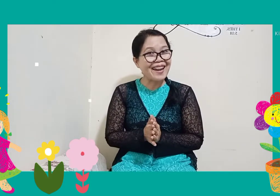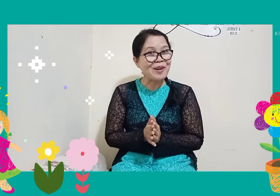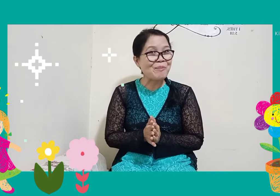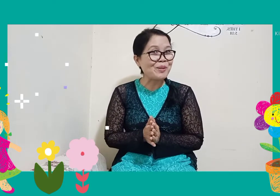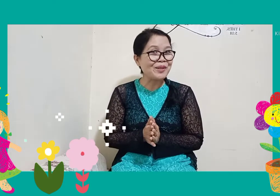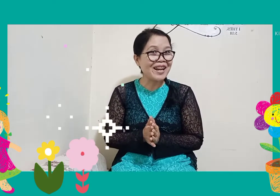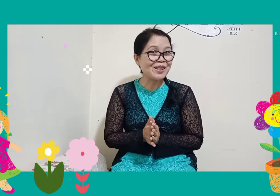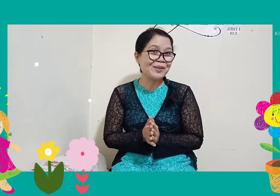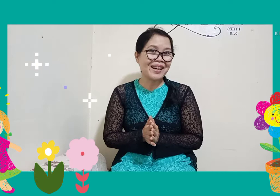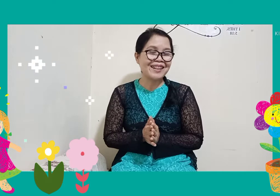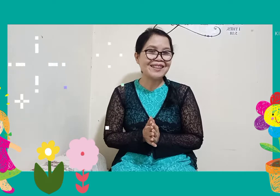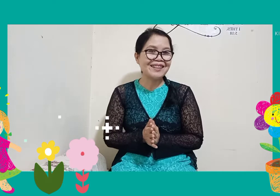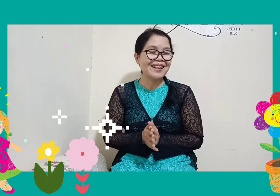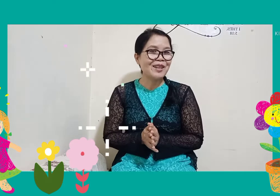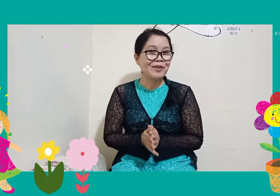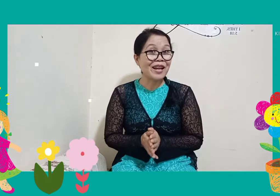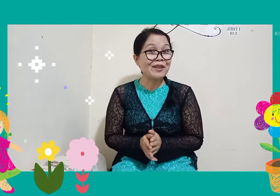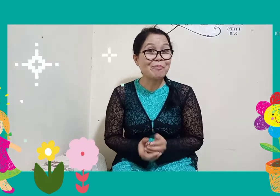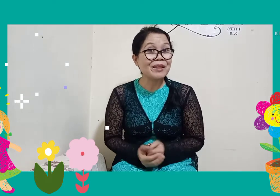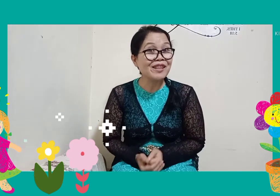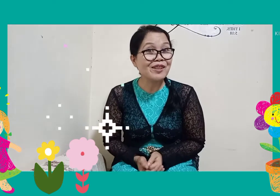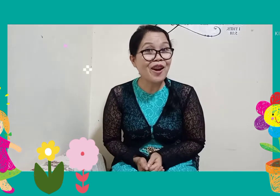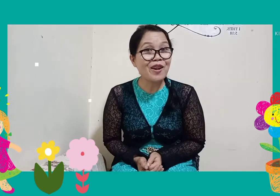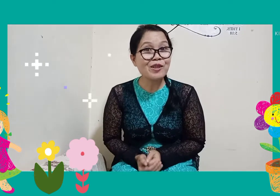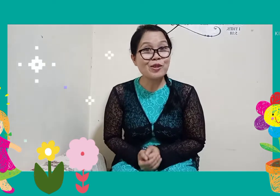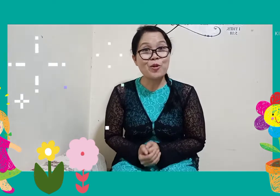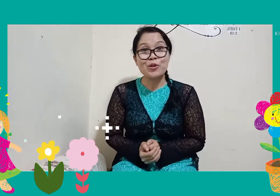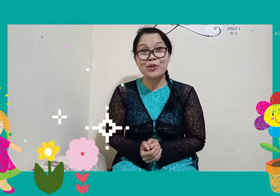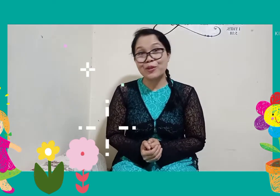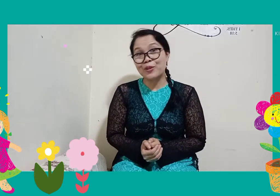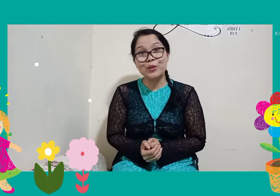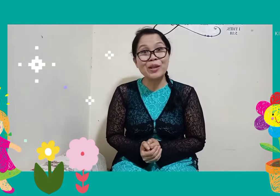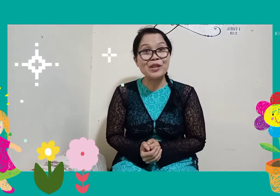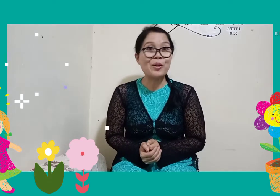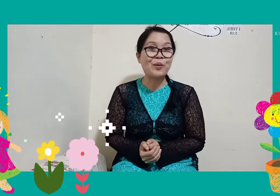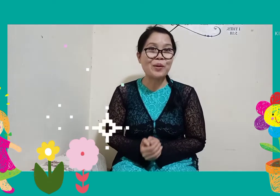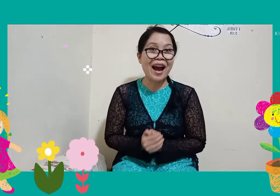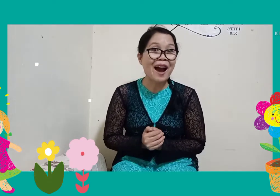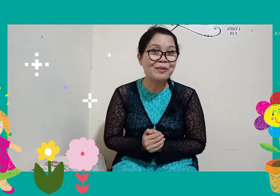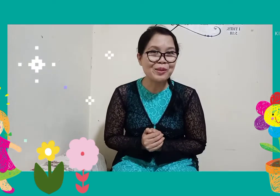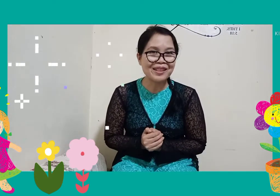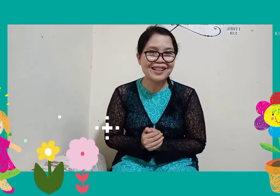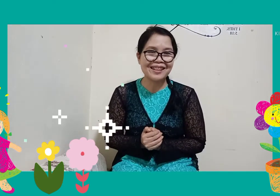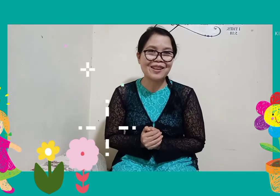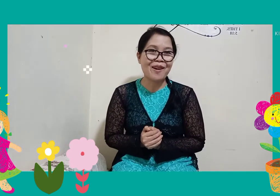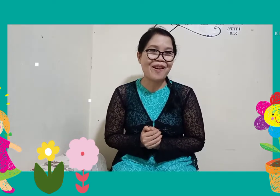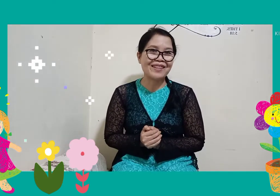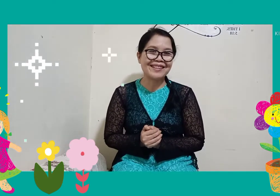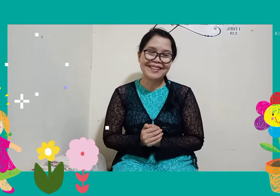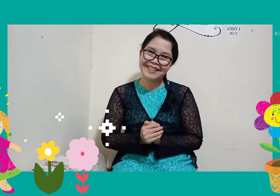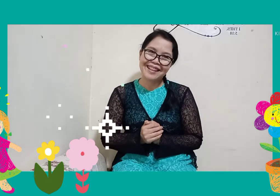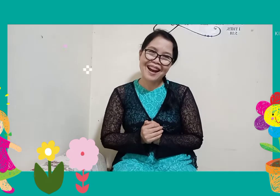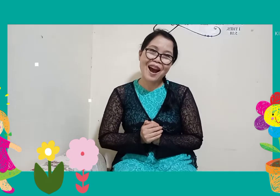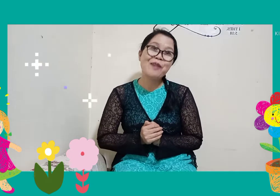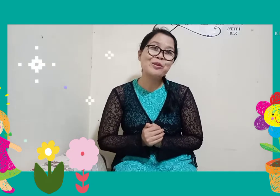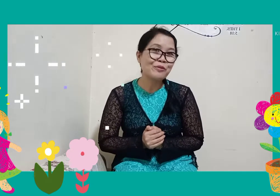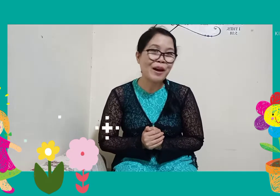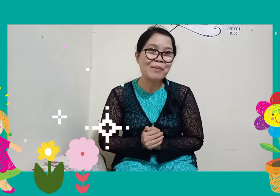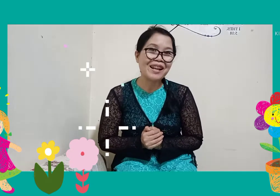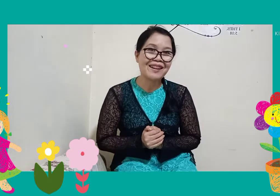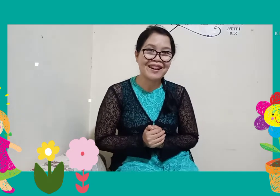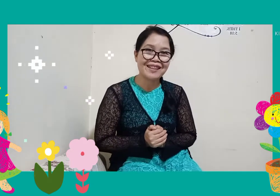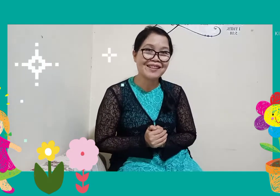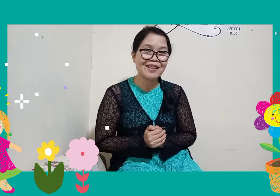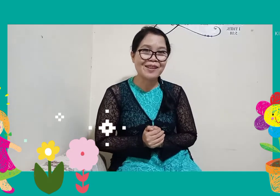I hope you guys, you got it. You can repeat the song so you will know how to sing the song, how